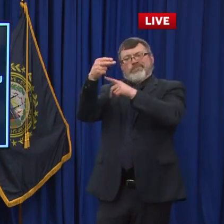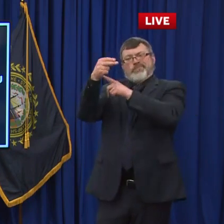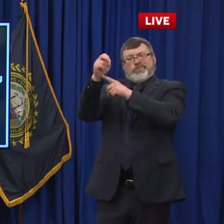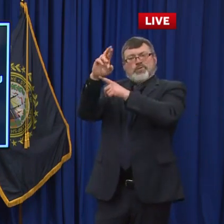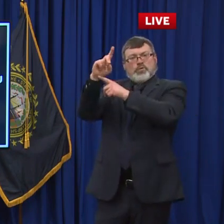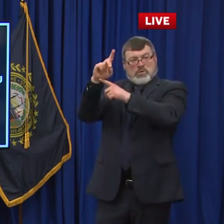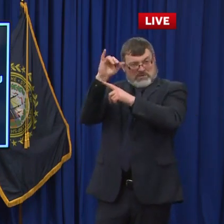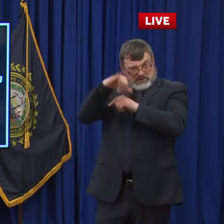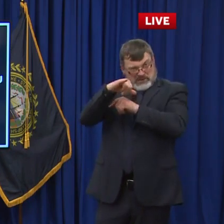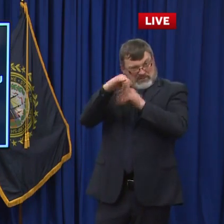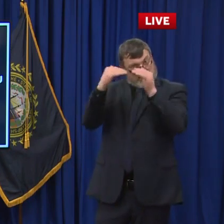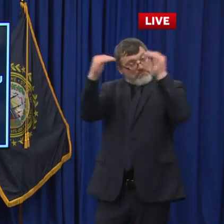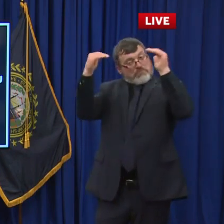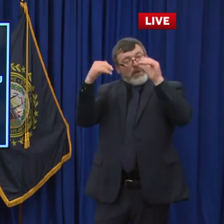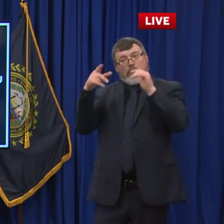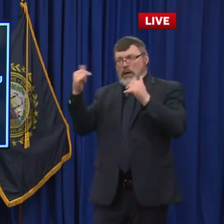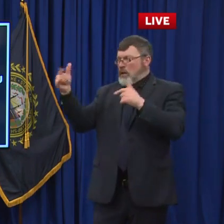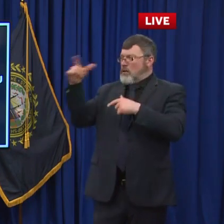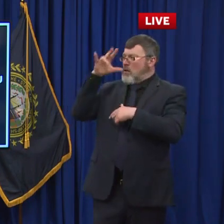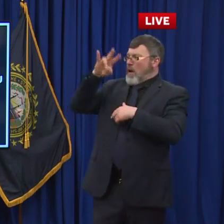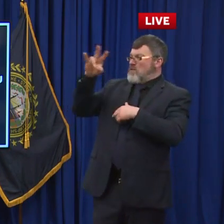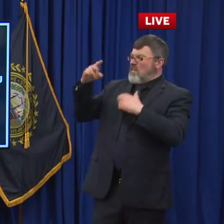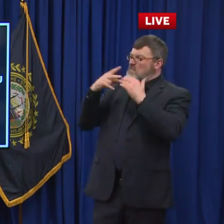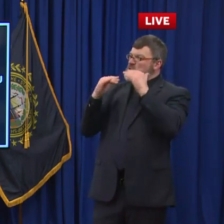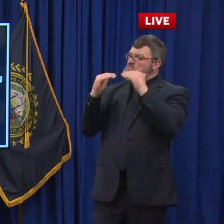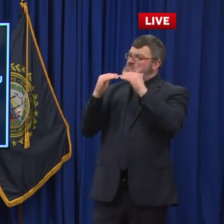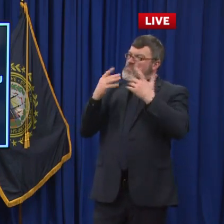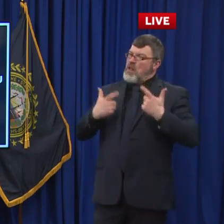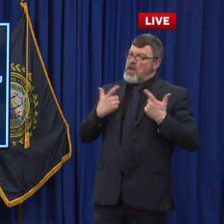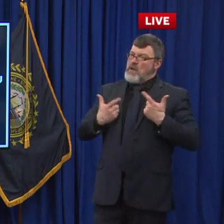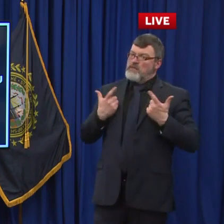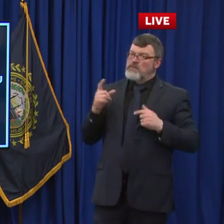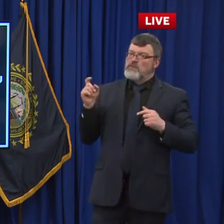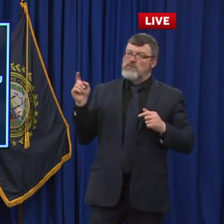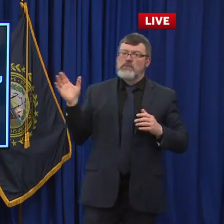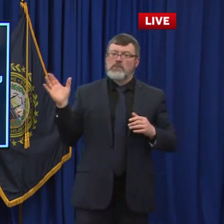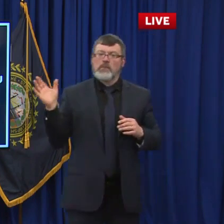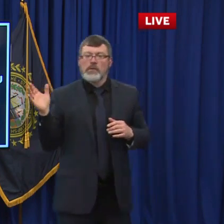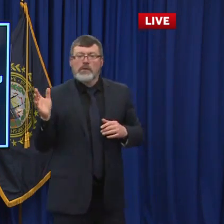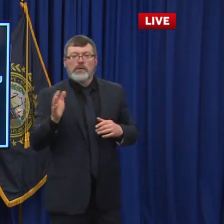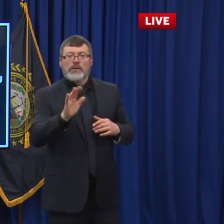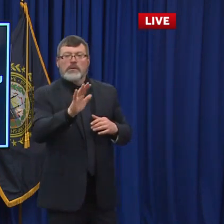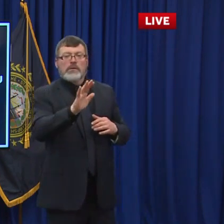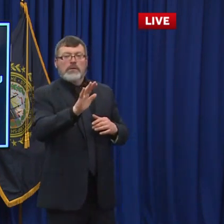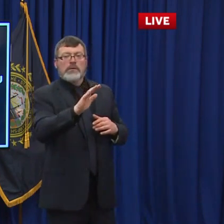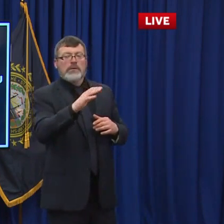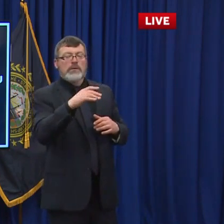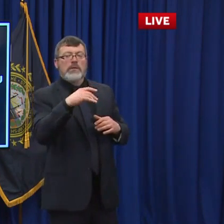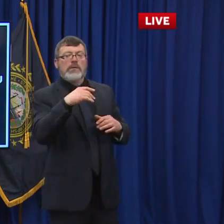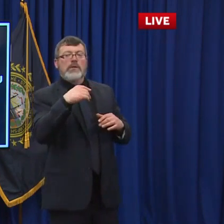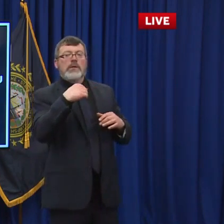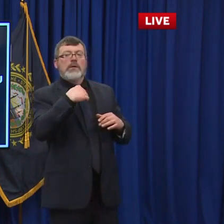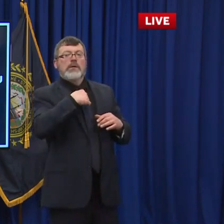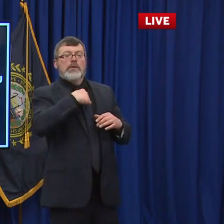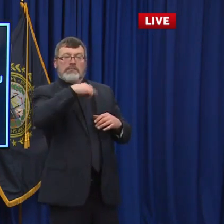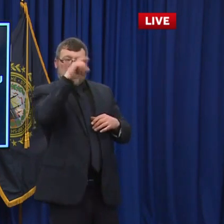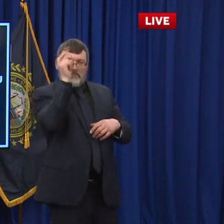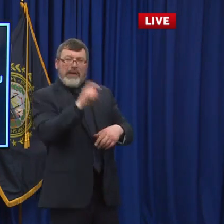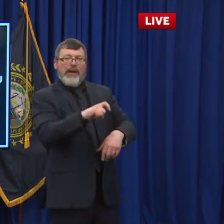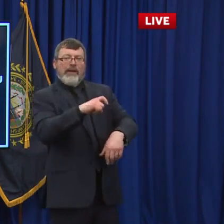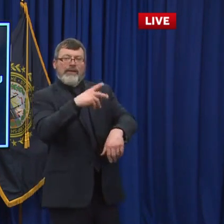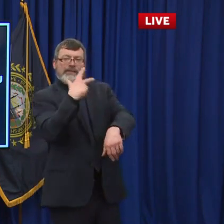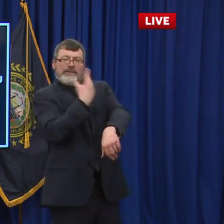is not 100 percent effective, nor do we have 100 percent of people vaccinated. So it won't it's not going to completely eliminate this virus.